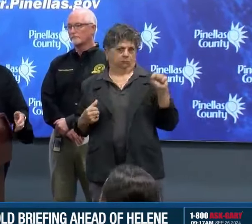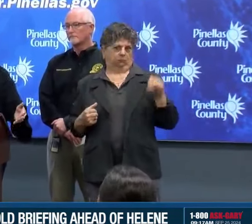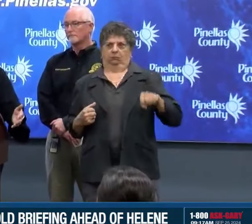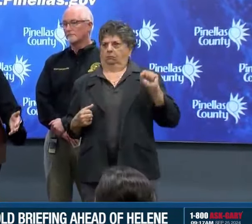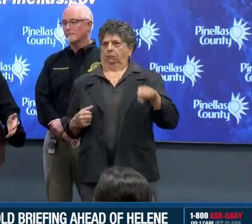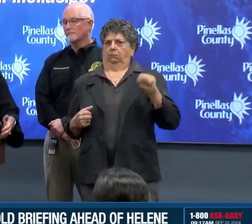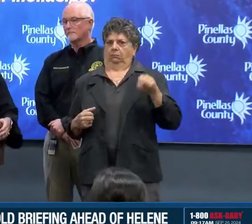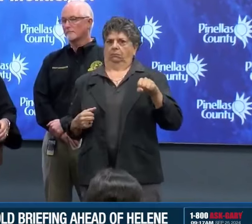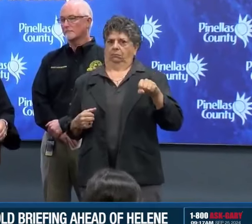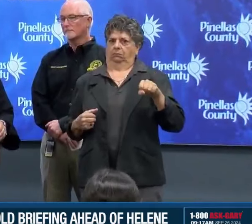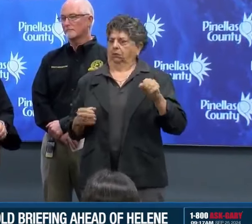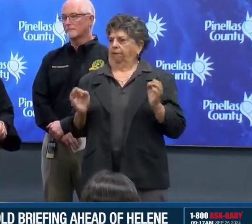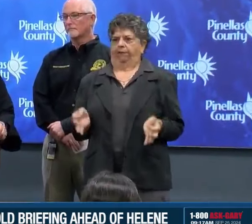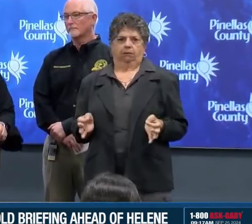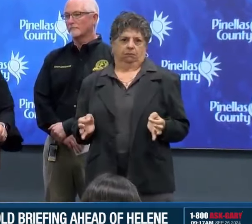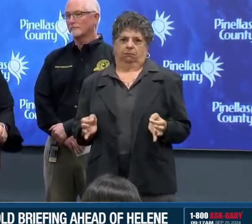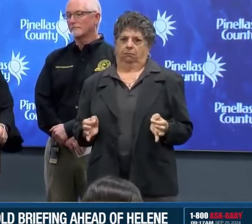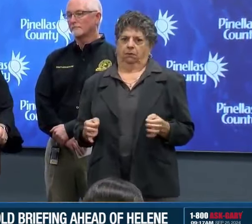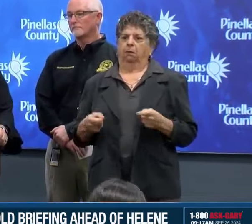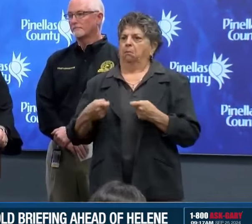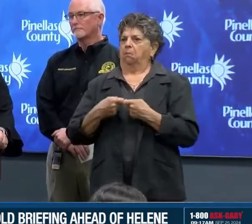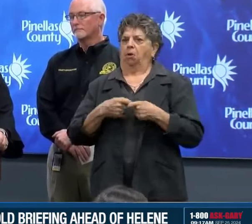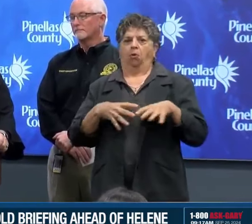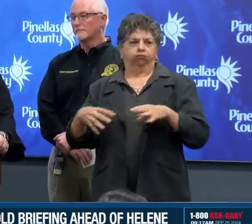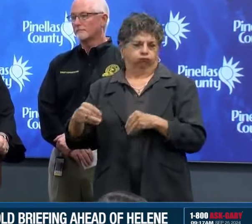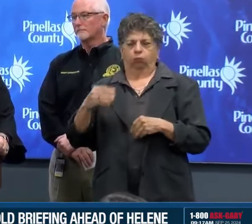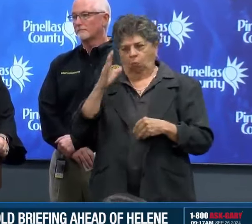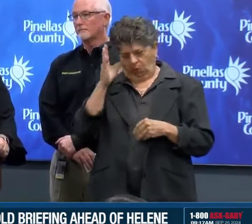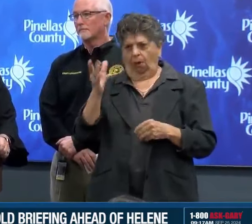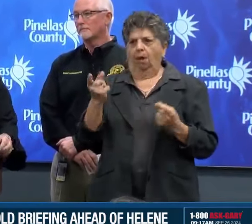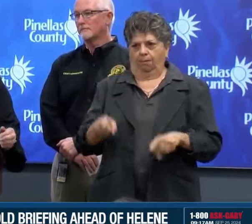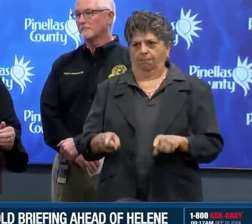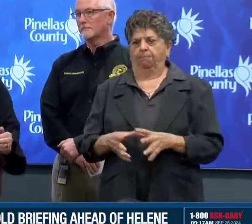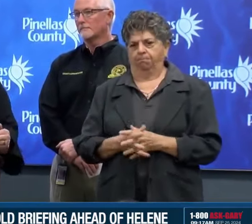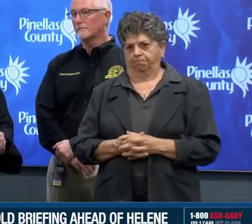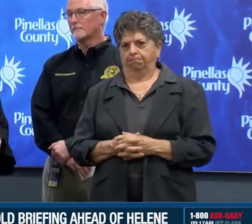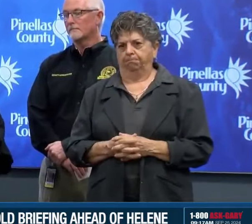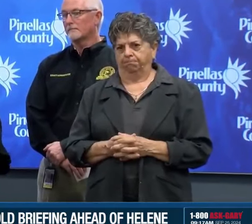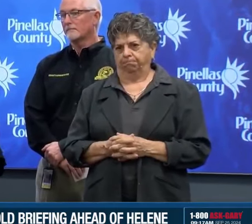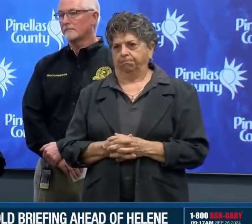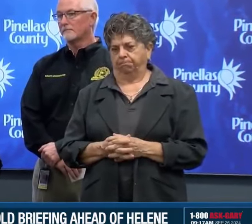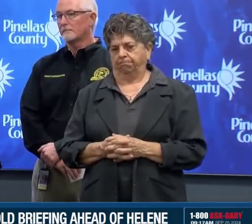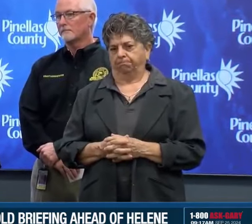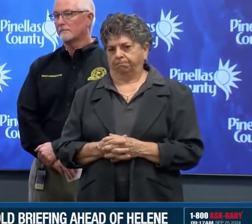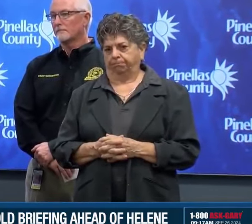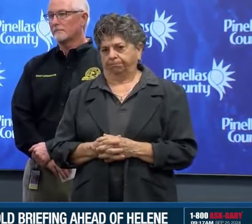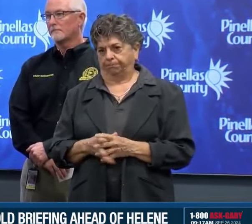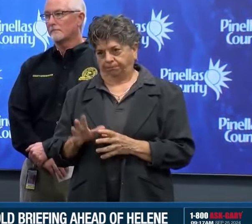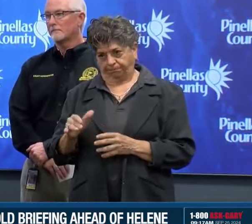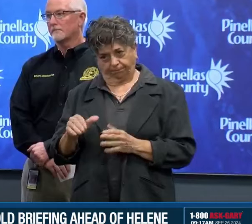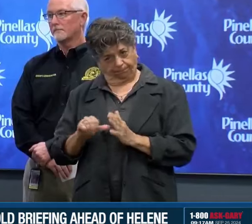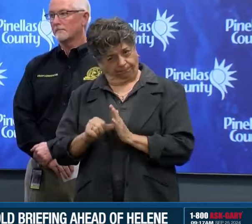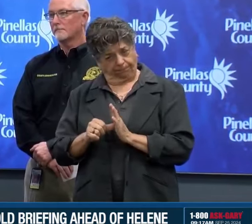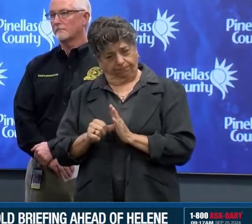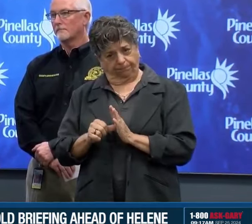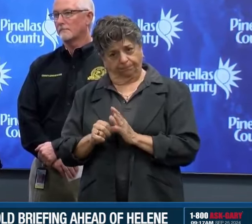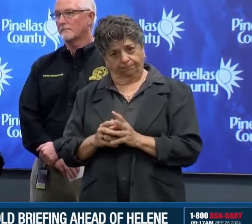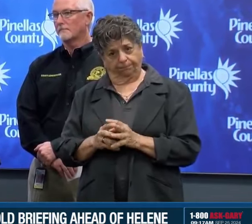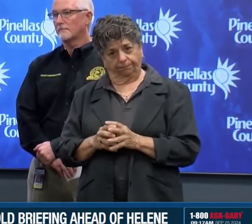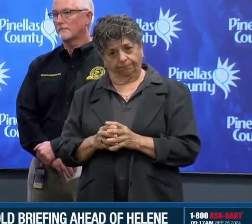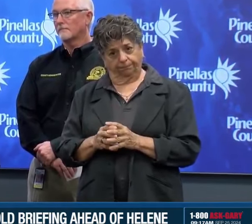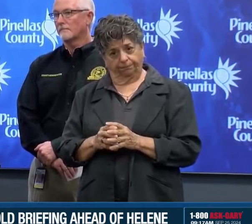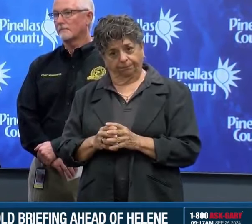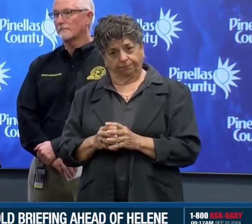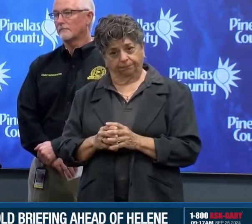going to happen with this storm. And I do really want to stress is where we have people out there in our community that are